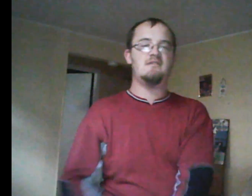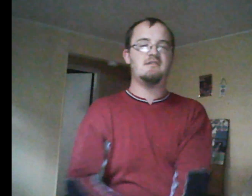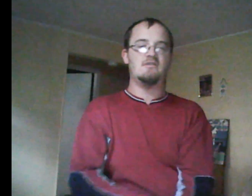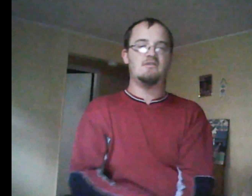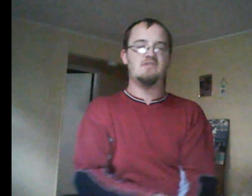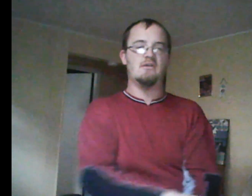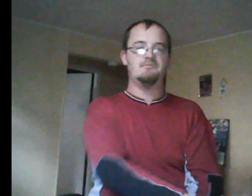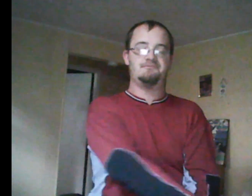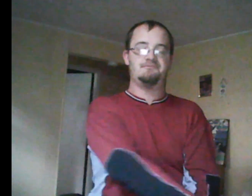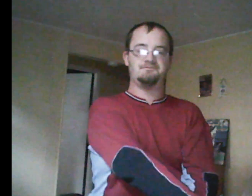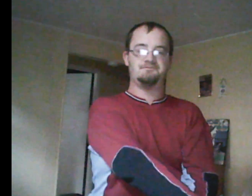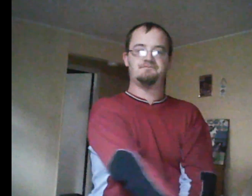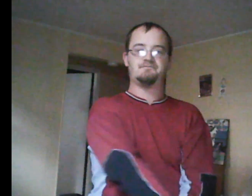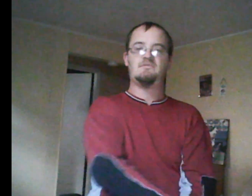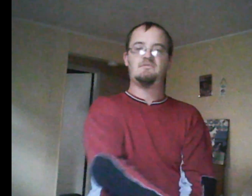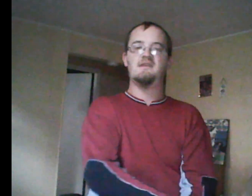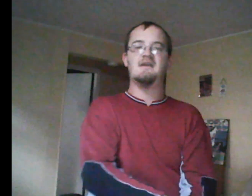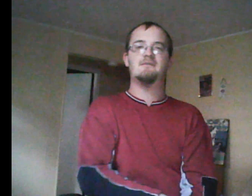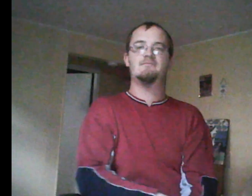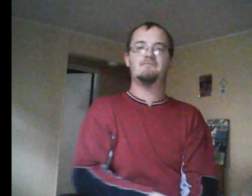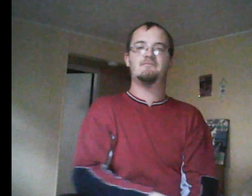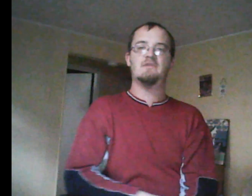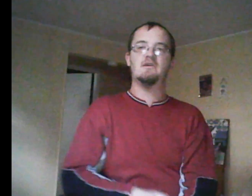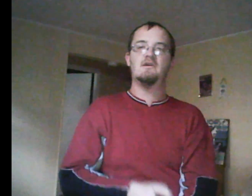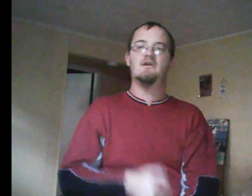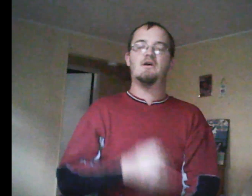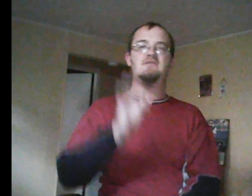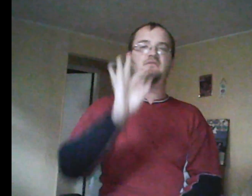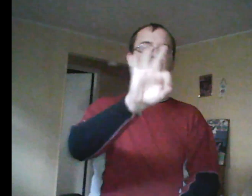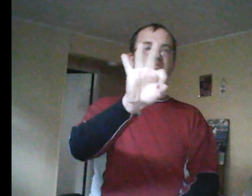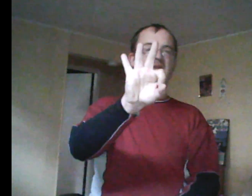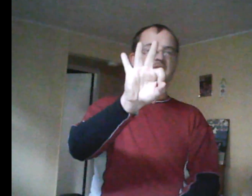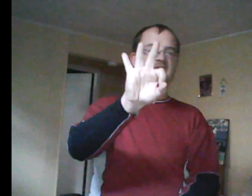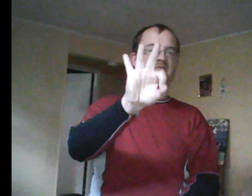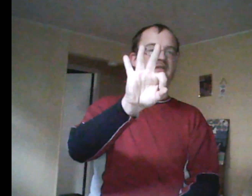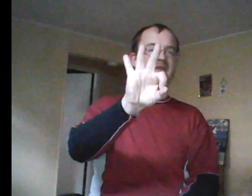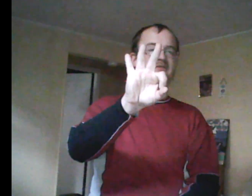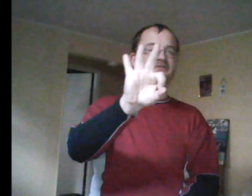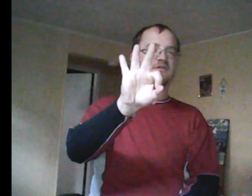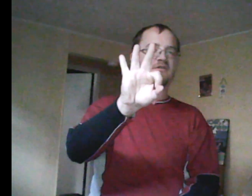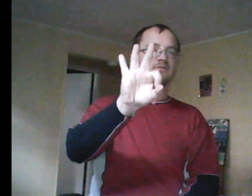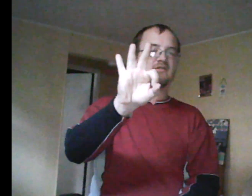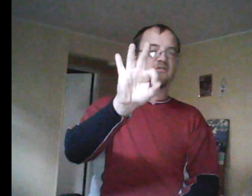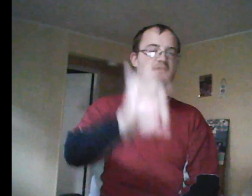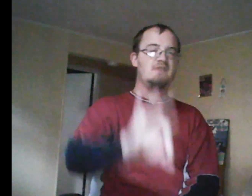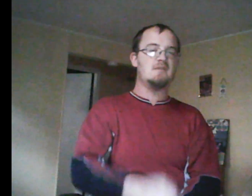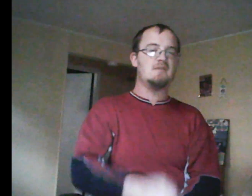So, yeah. Alright, so number three reason with 11 votes was to crusade for domestic violence and make herself look good.